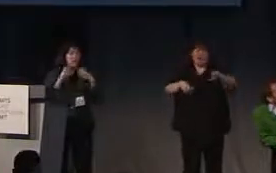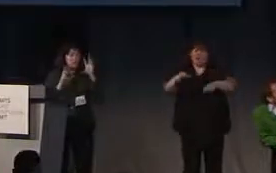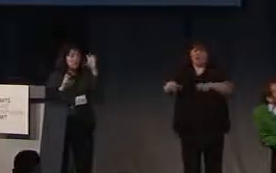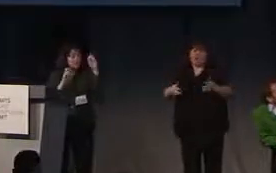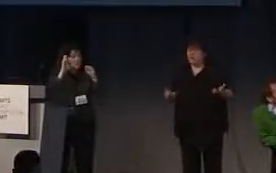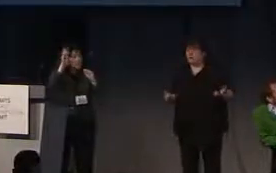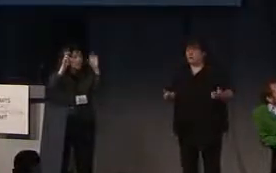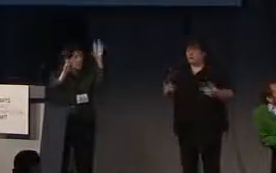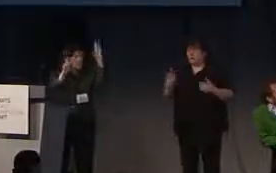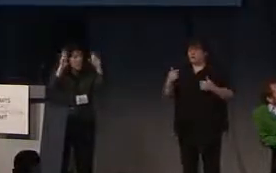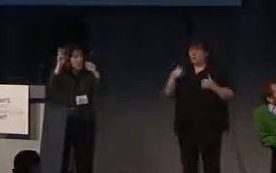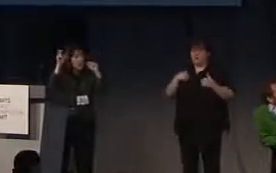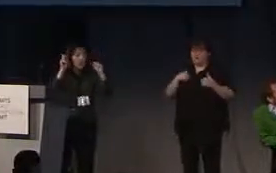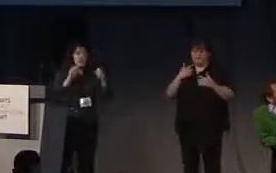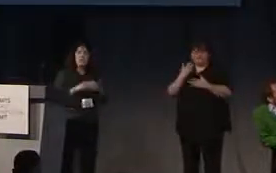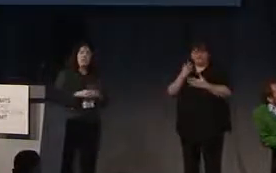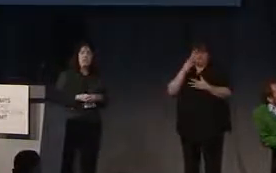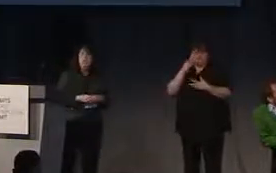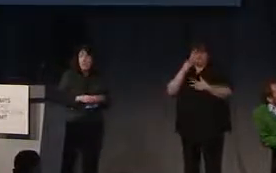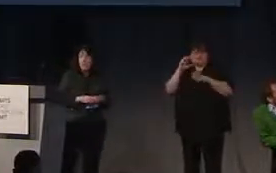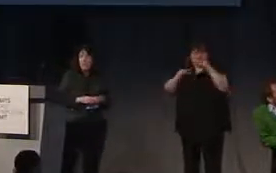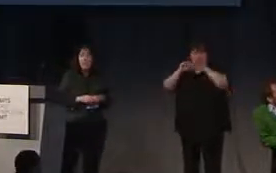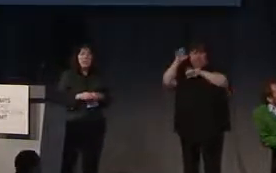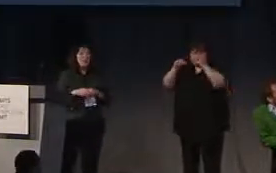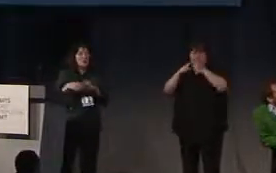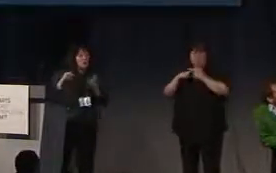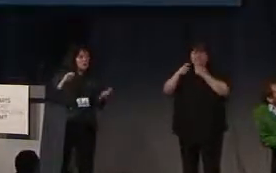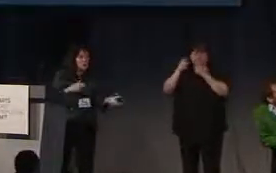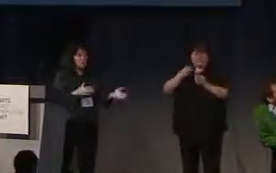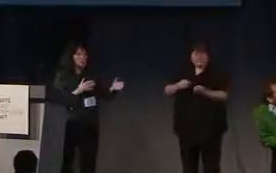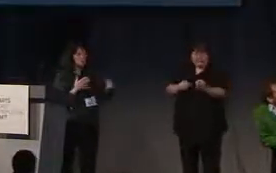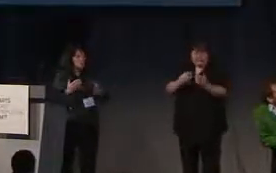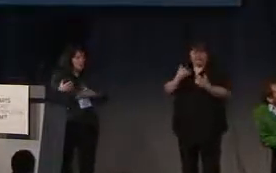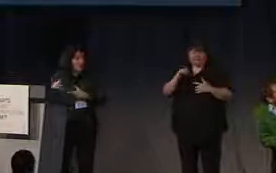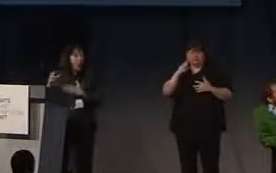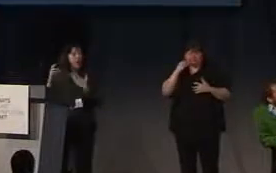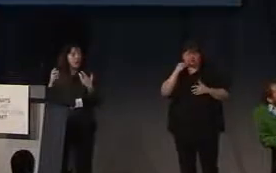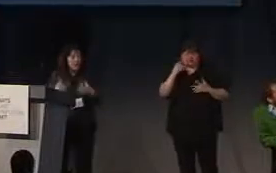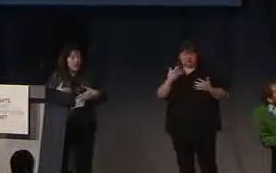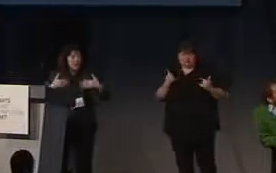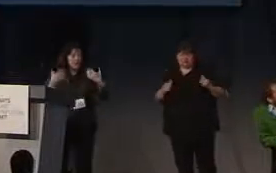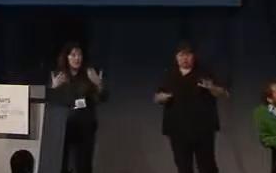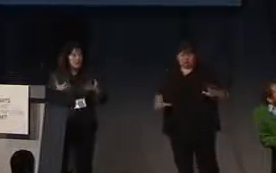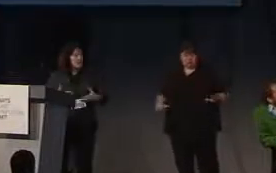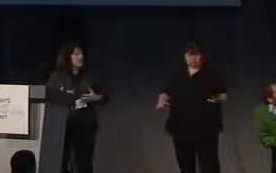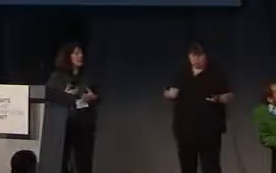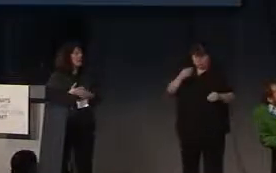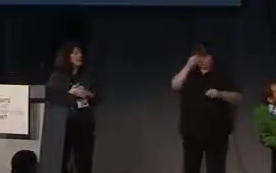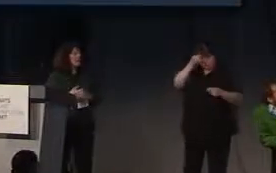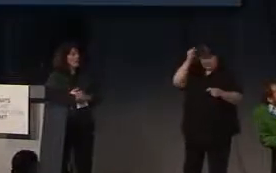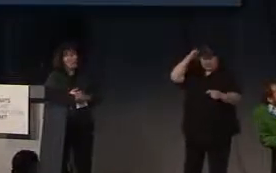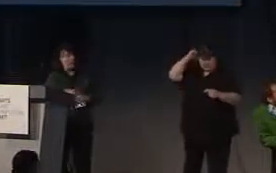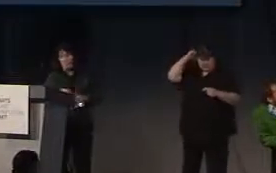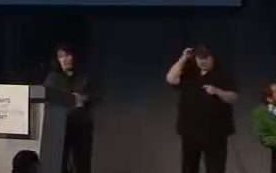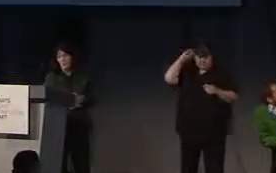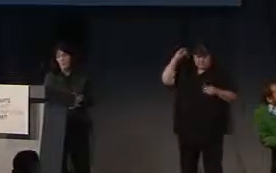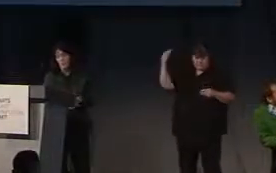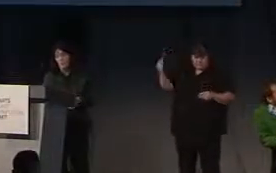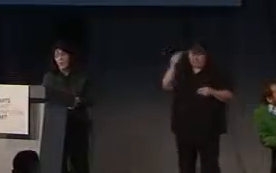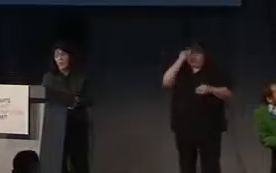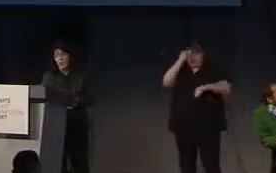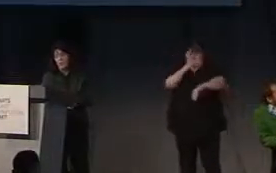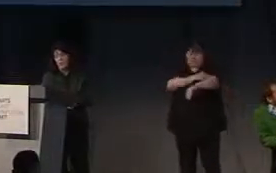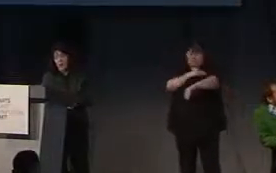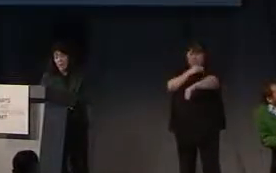for me, I've done some climbing. I've done some skiing. You know, you're trying to call on these bits of muscle